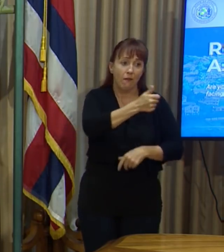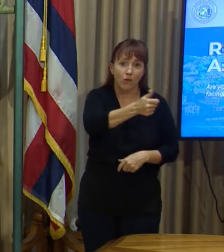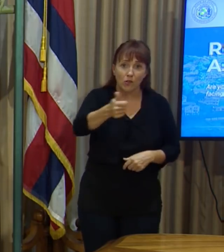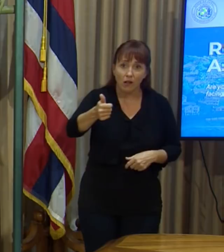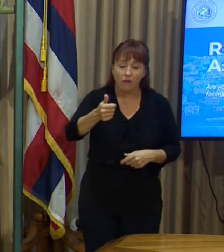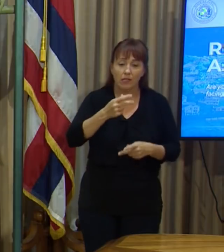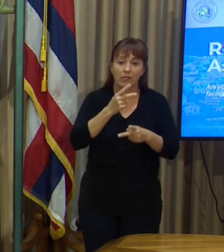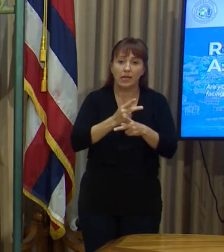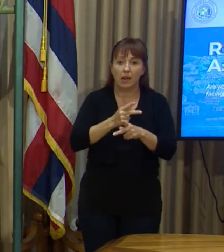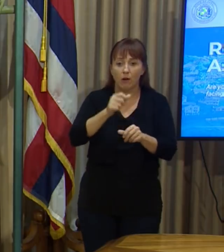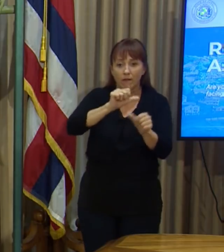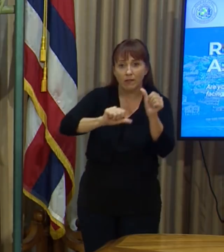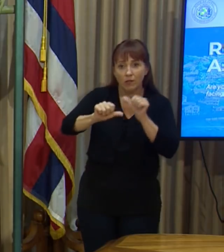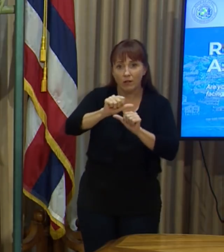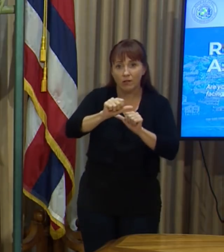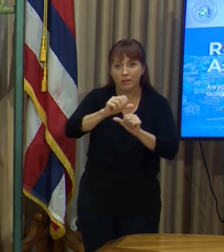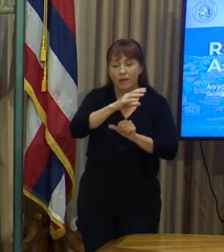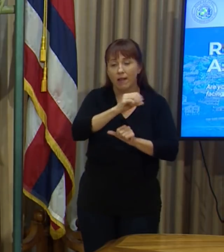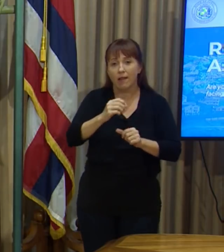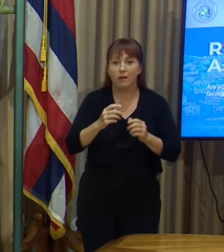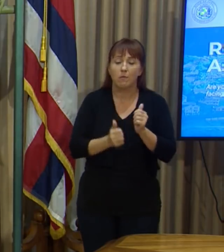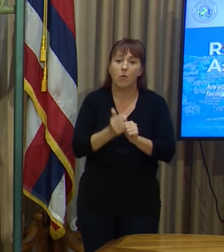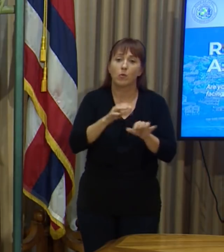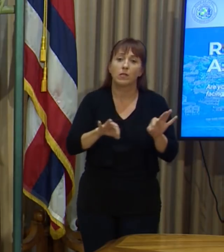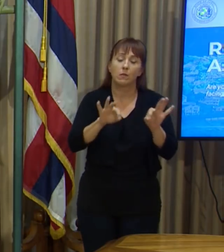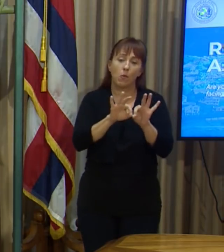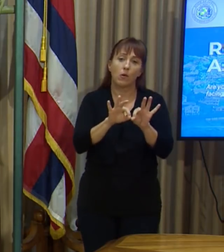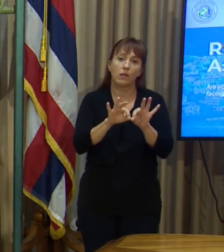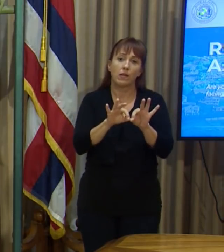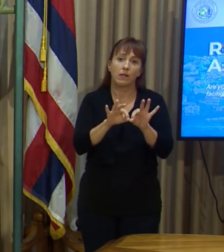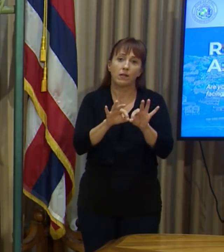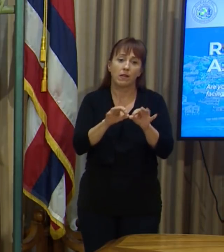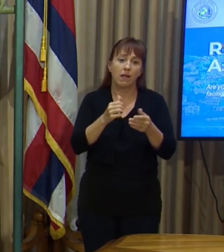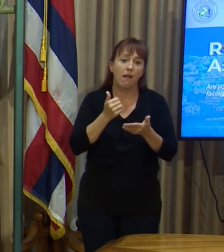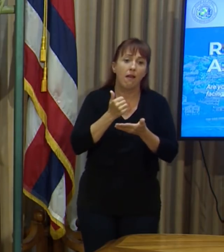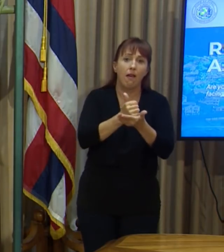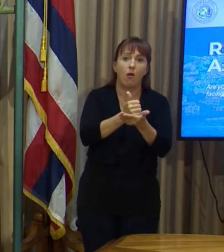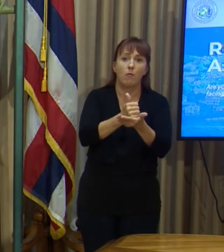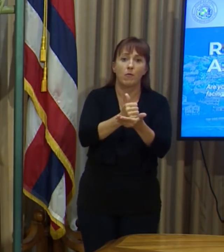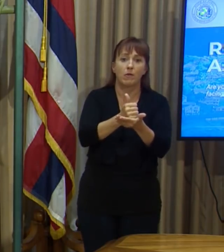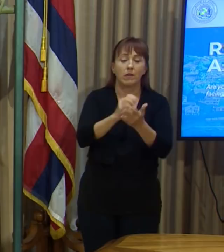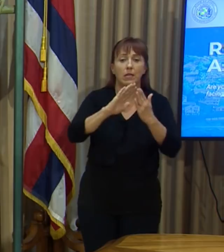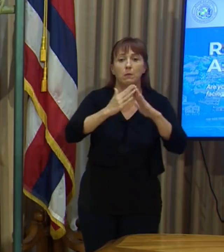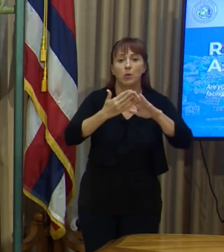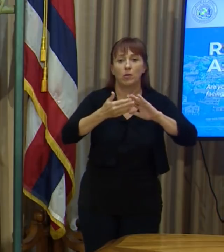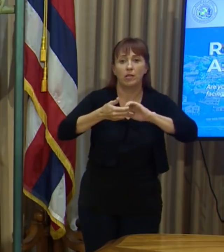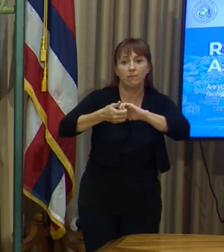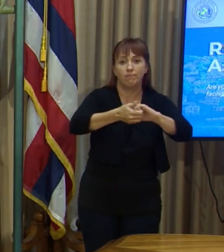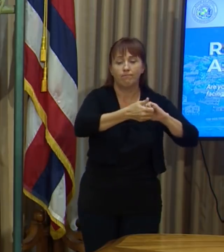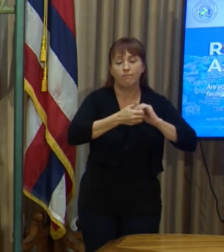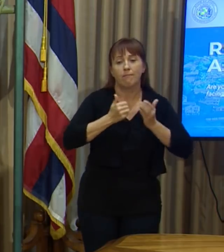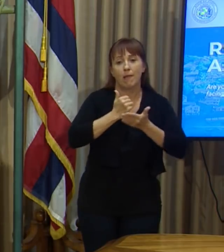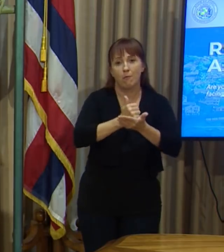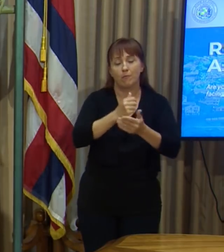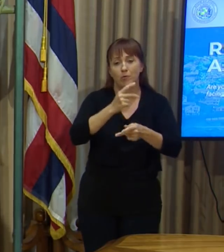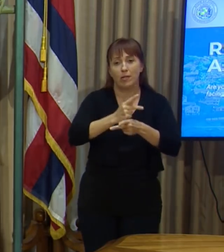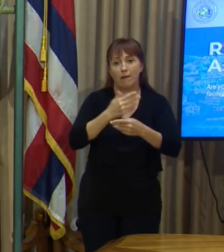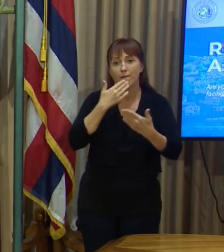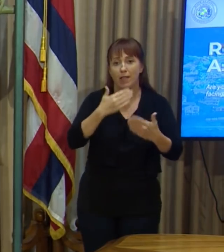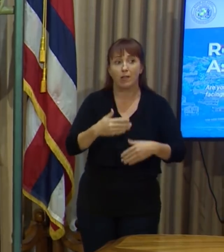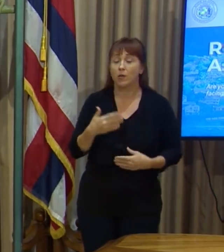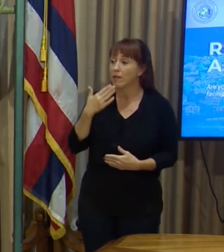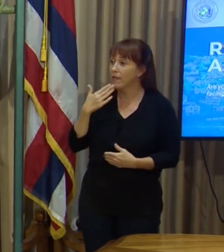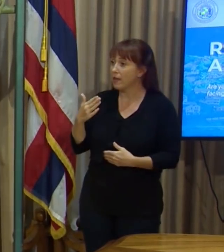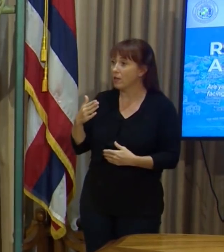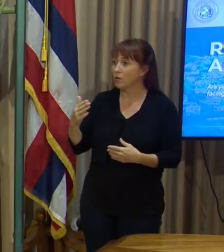yourself, take care of each other, and most importantly help to take care of our community. Thank you. Thank you